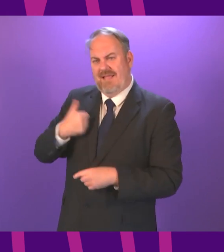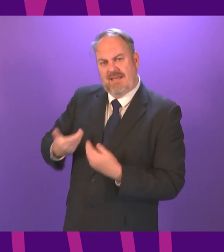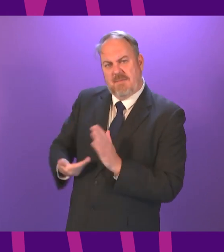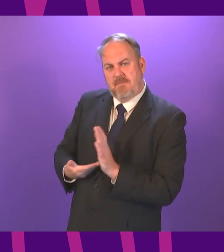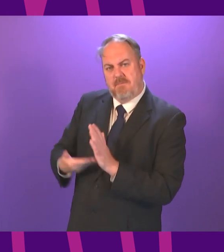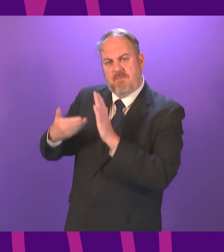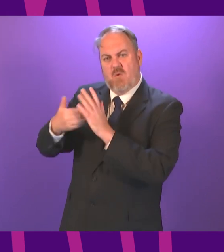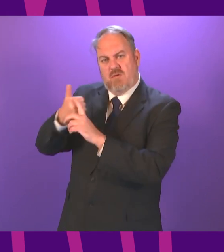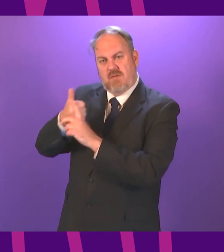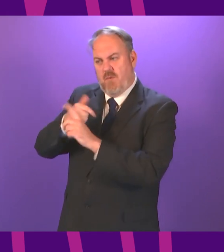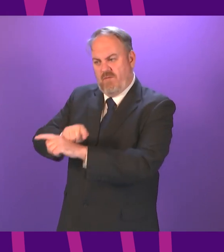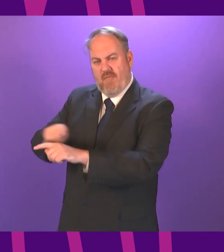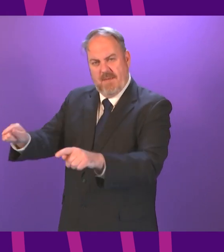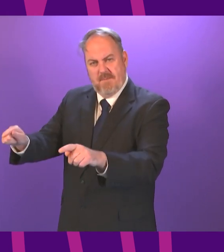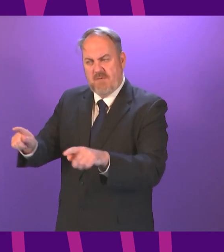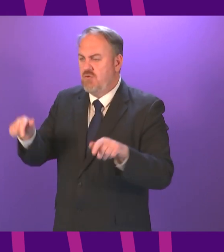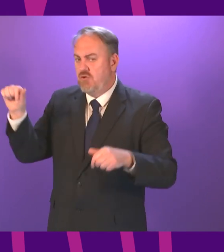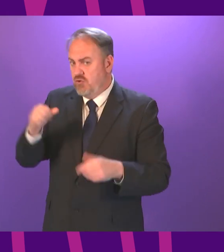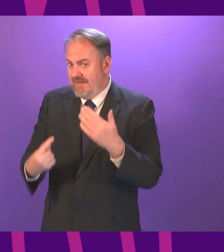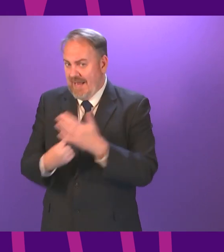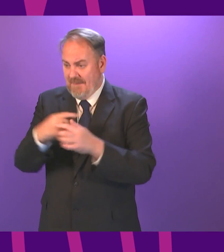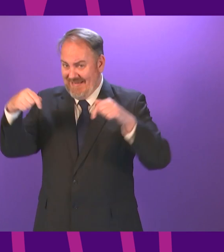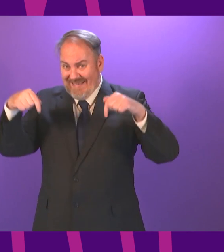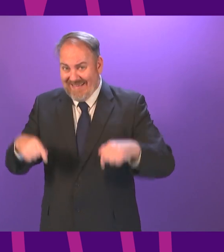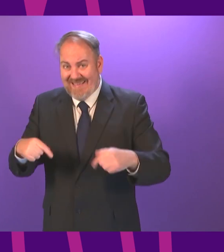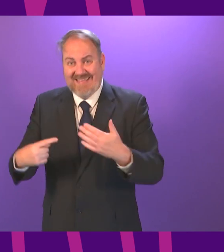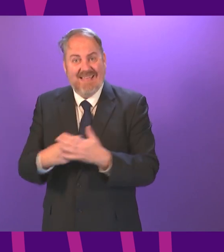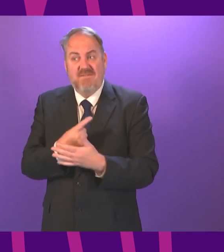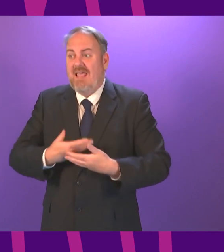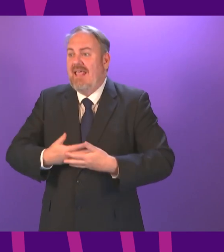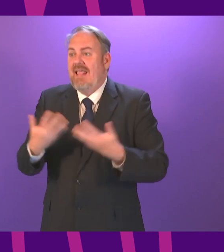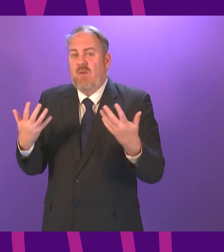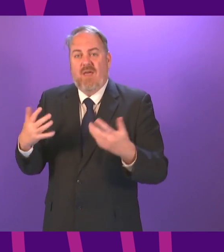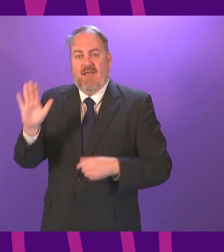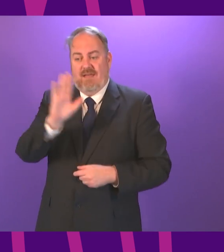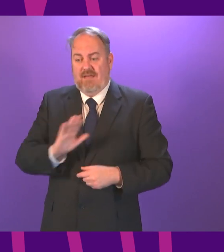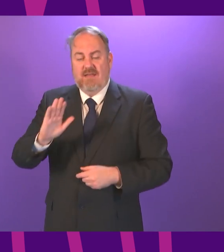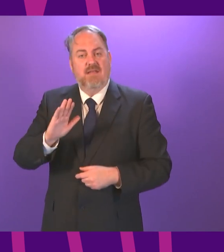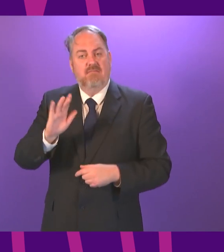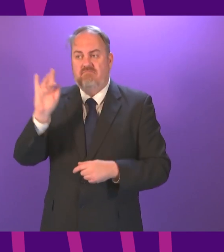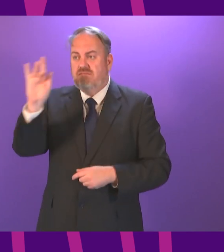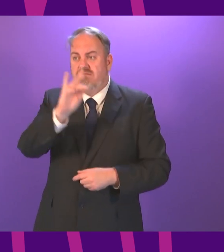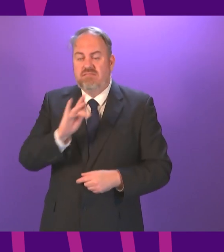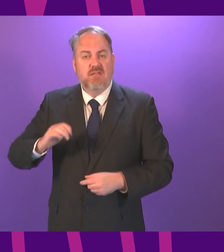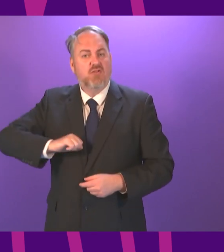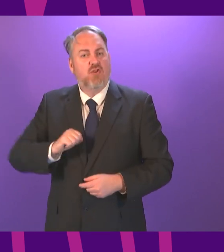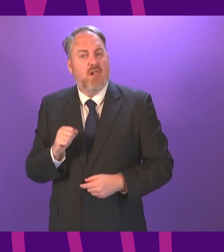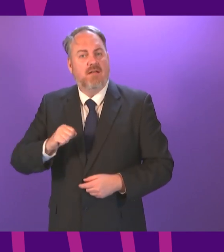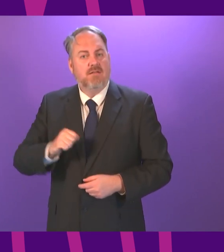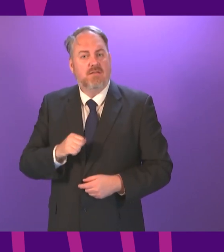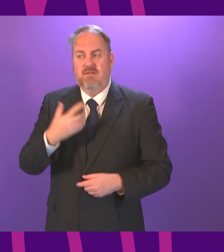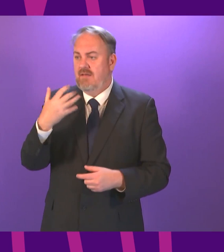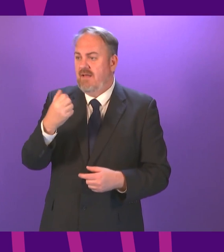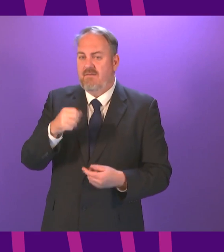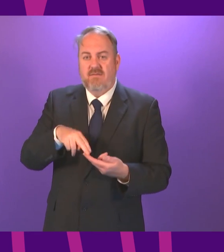of Glasgow and any other hotspot that goes into difficulty anywhere in the city so we can make sure livelihoods are not lost and we don't have mass unemployment